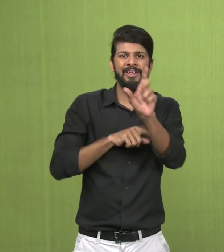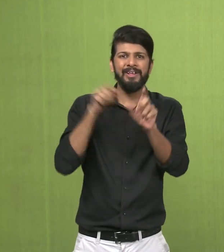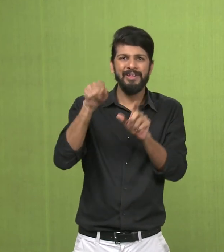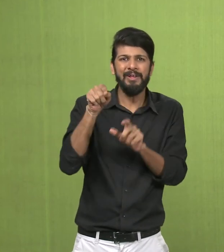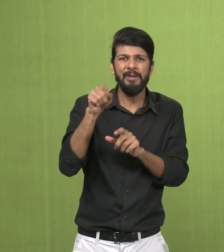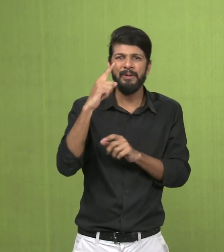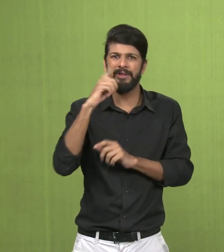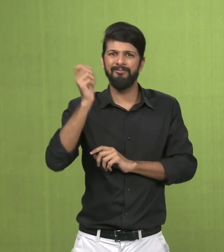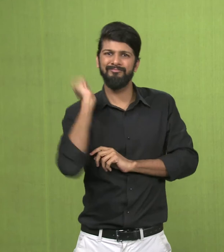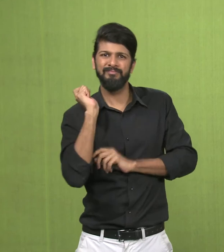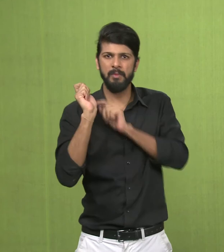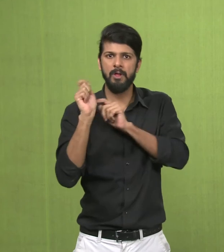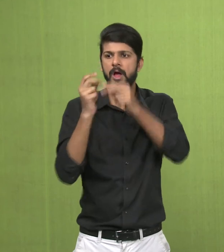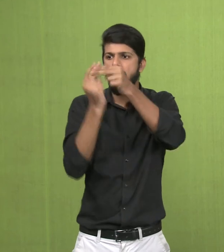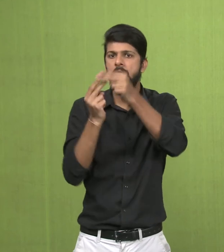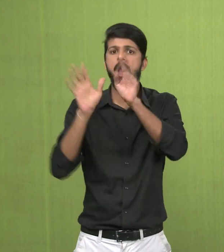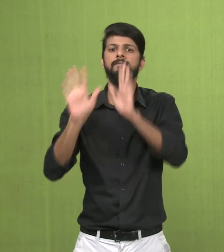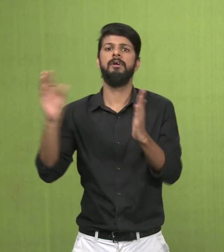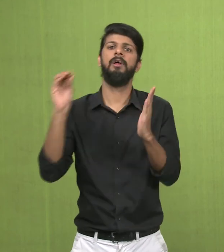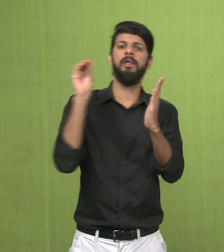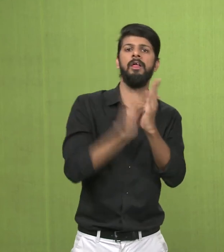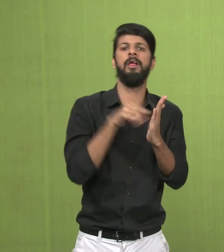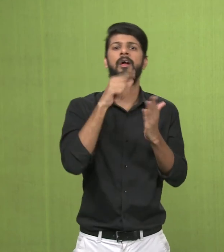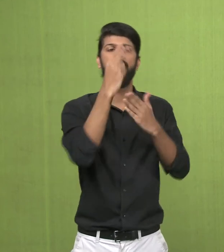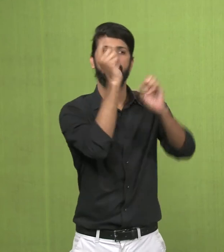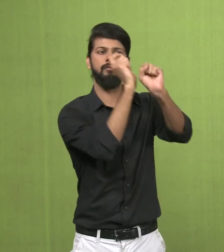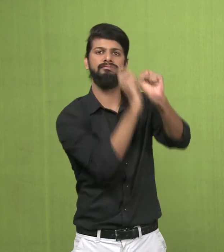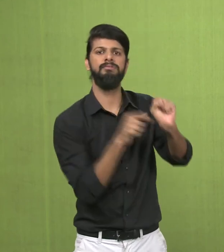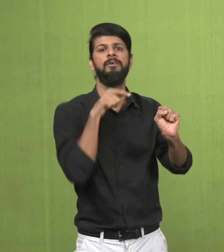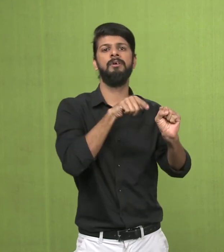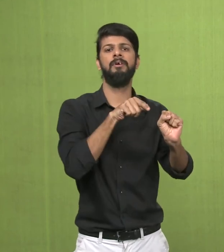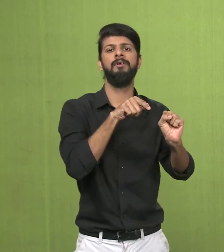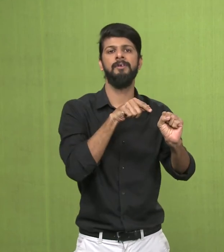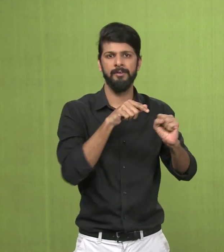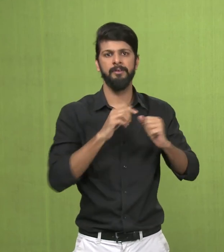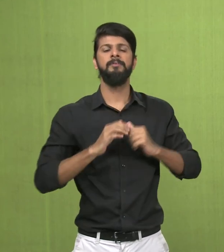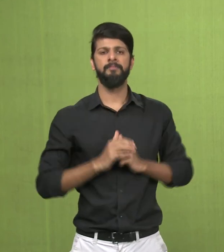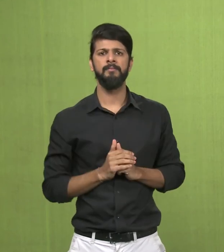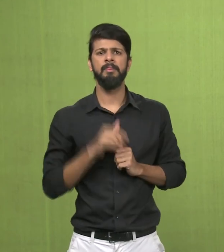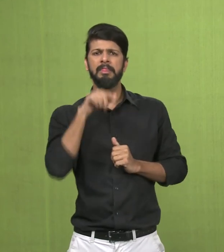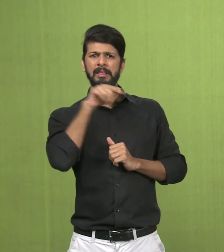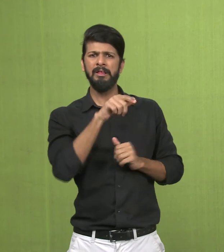And the Chanvar Dharini Yakshi is one representation of some kind of a myth.